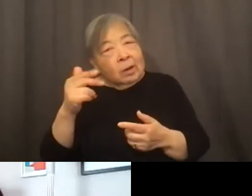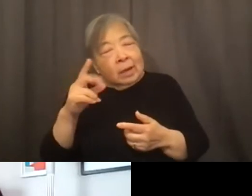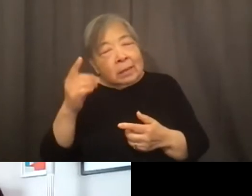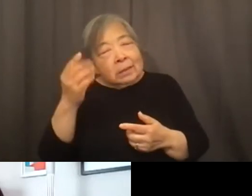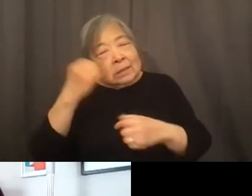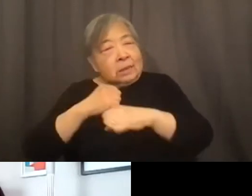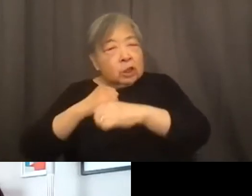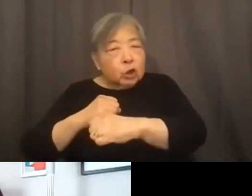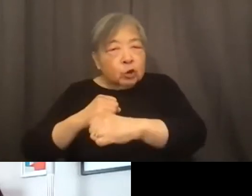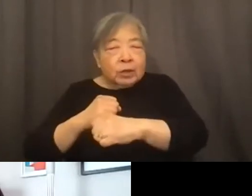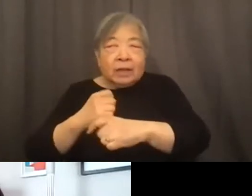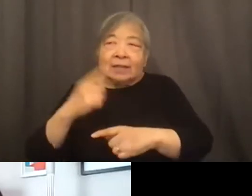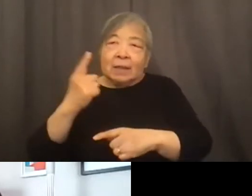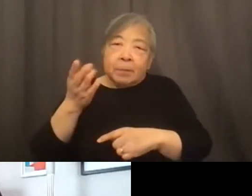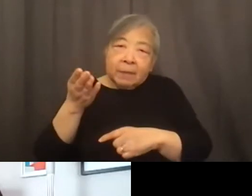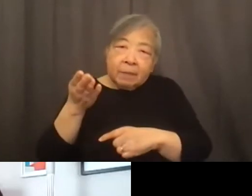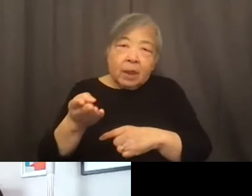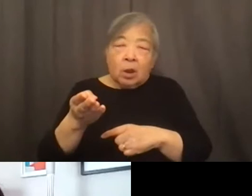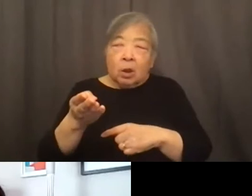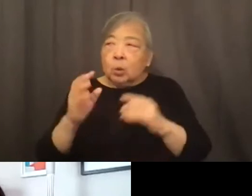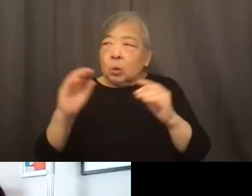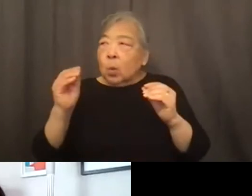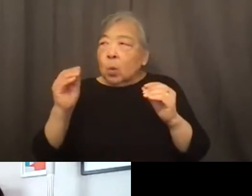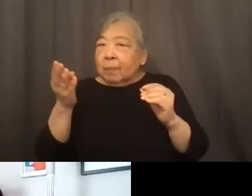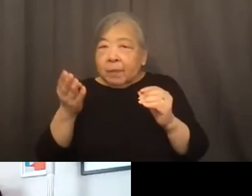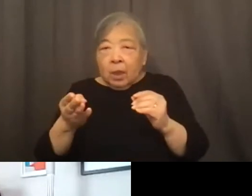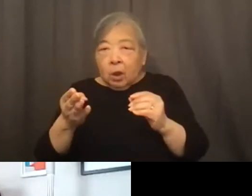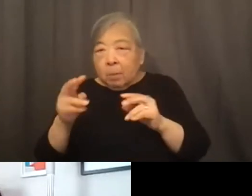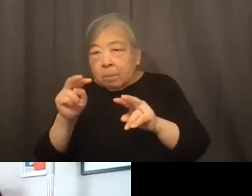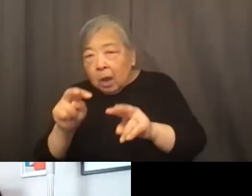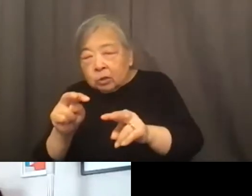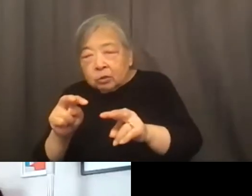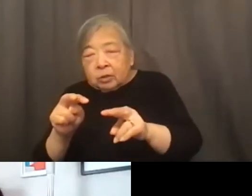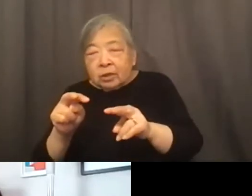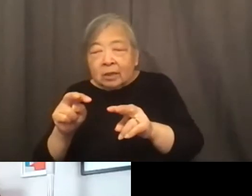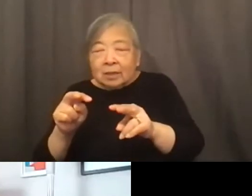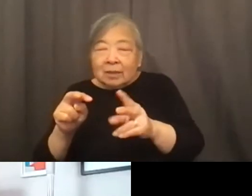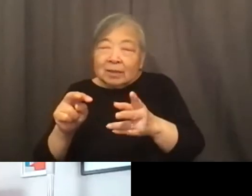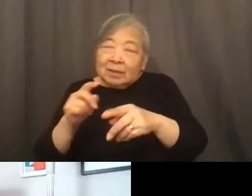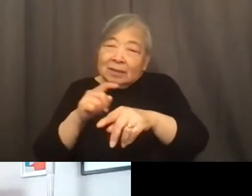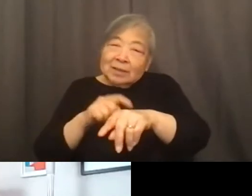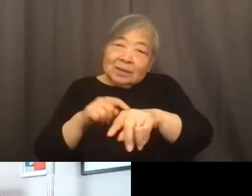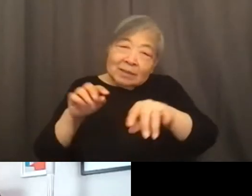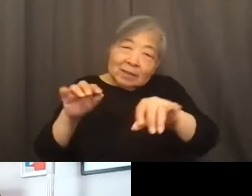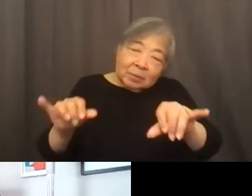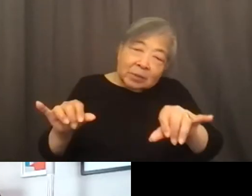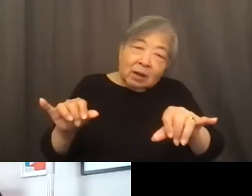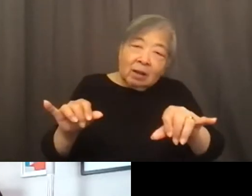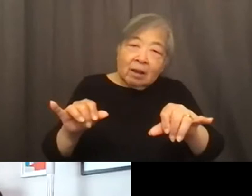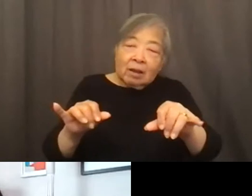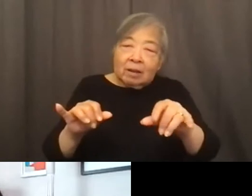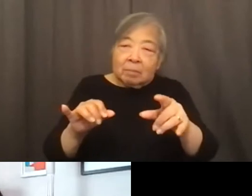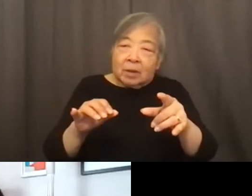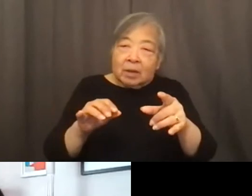of having someone on the property and not having anyone there you know monitoring but also as the person